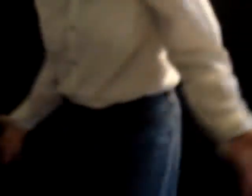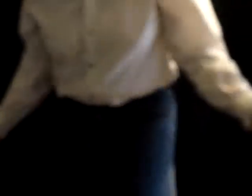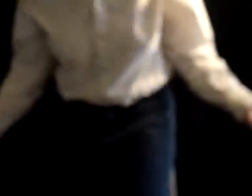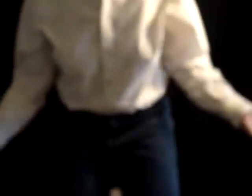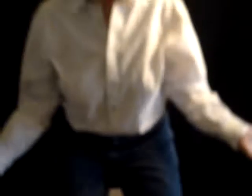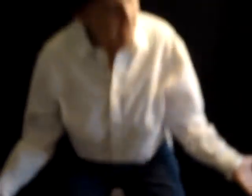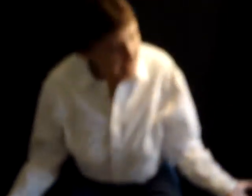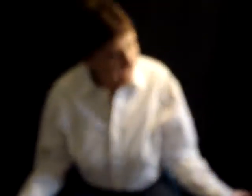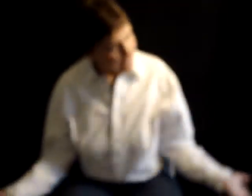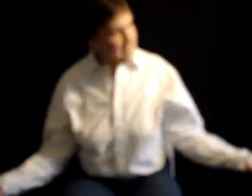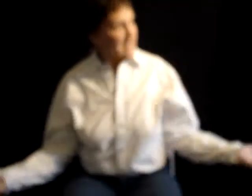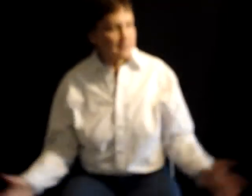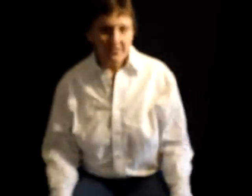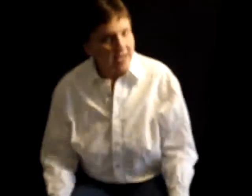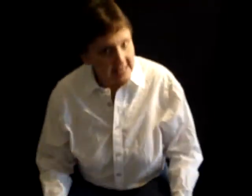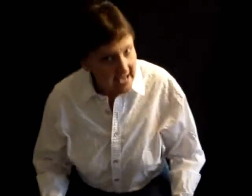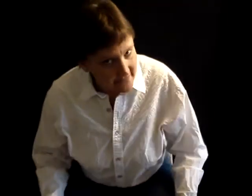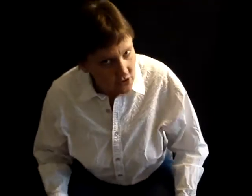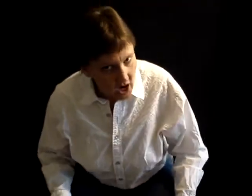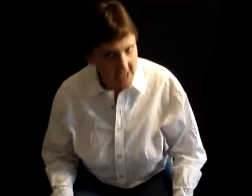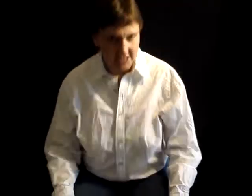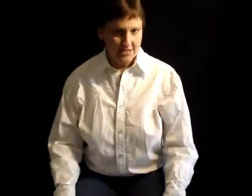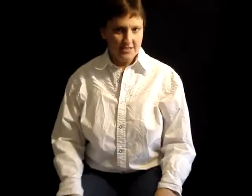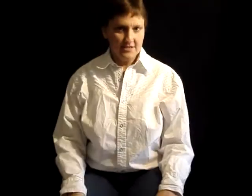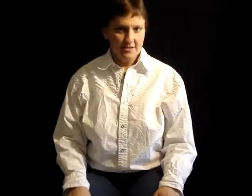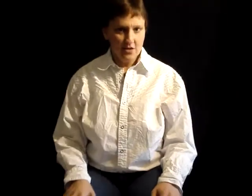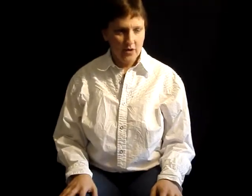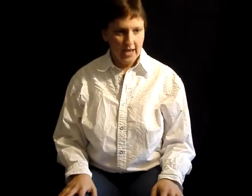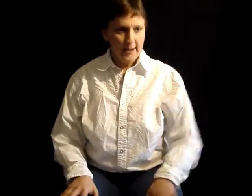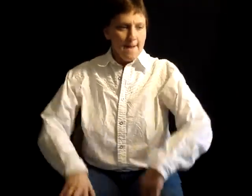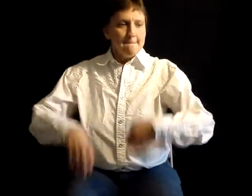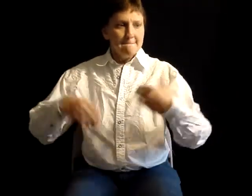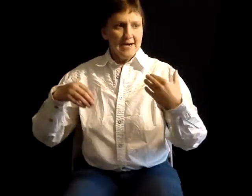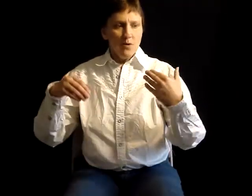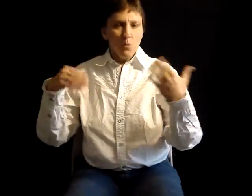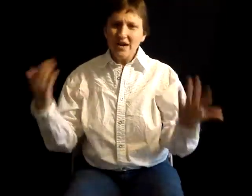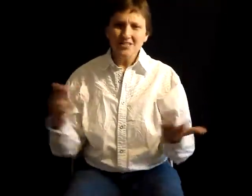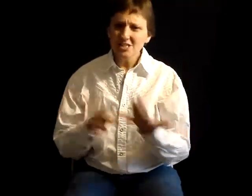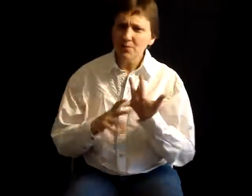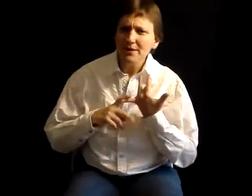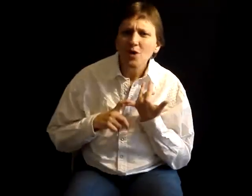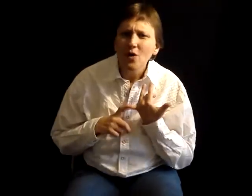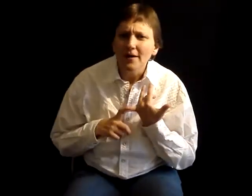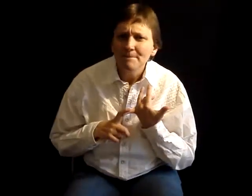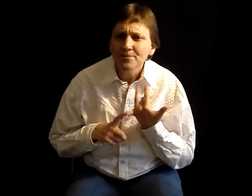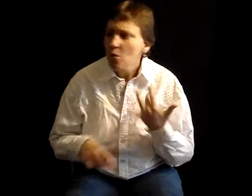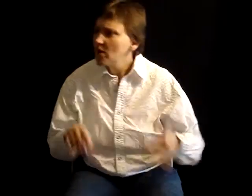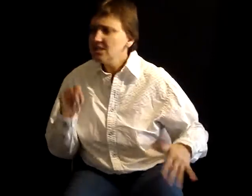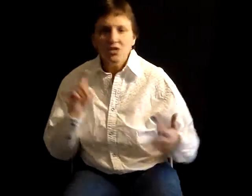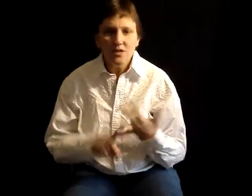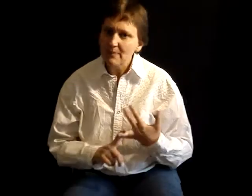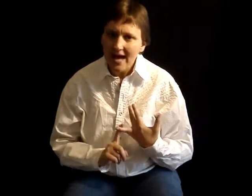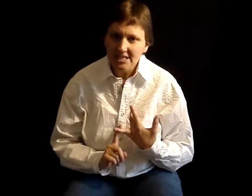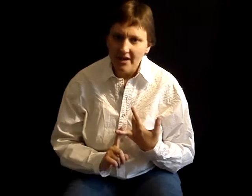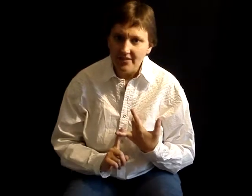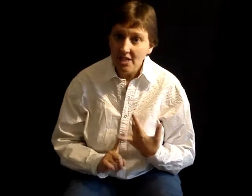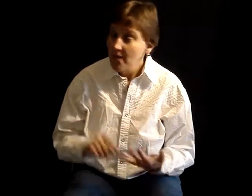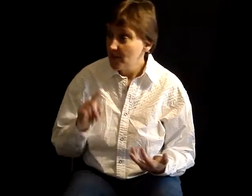I mean, we kind of established the fact that you have no conscience, okay? But where's the Supreme Court? Where's the U.S. Patent Office? The